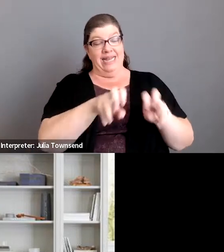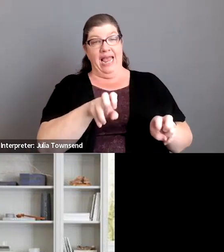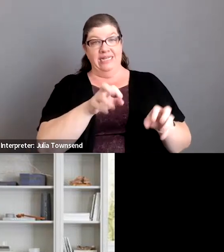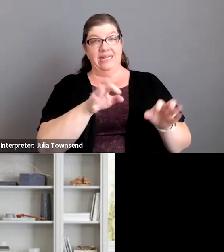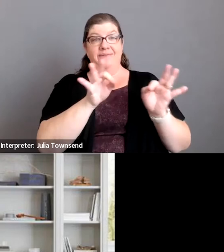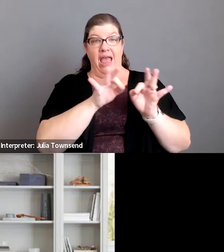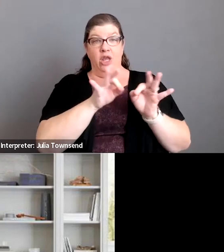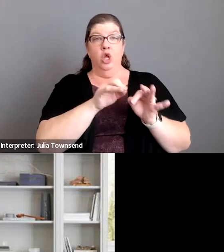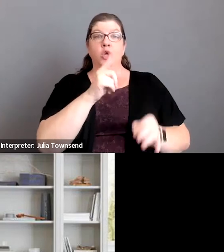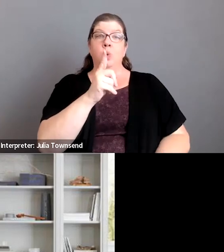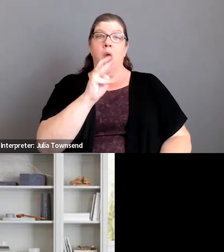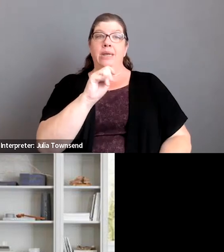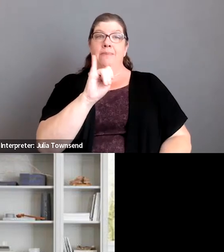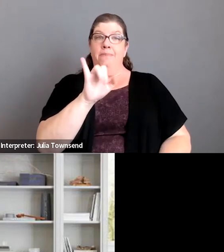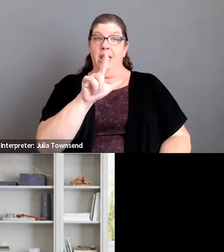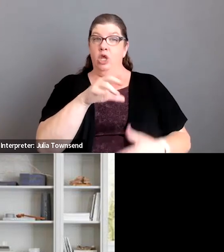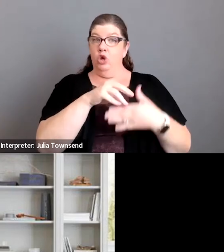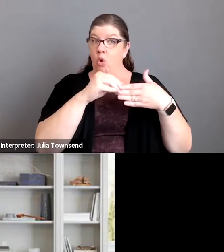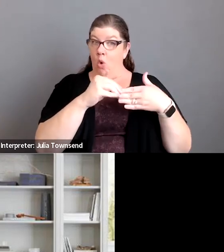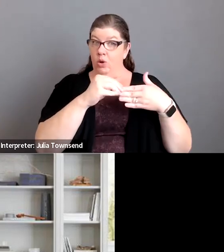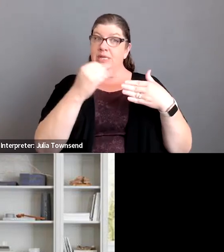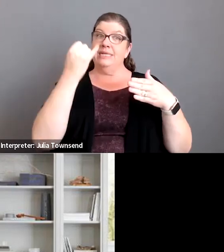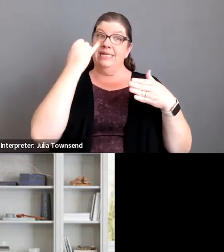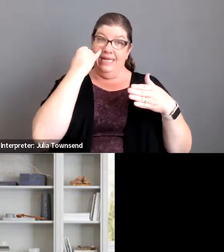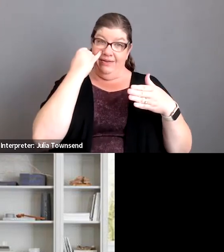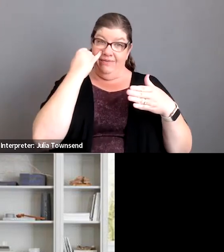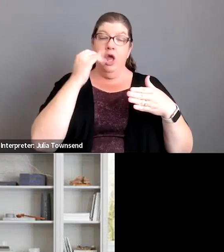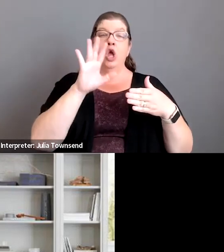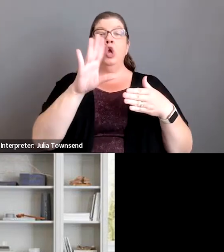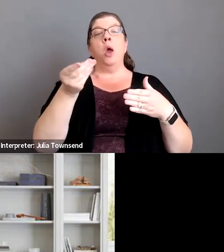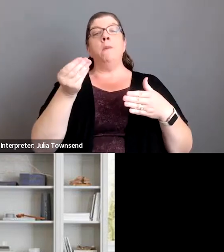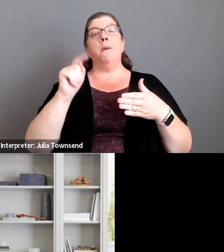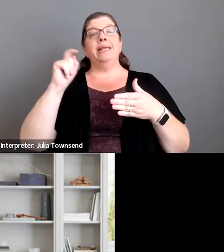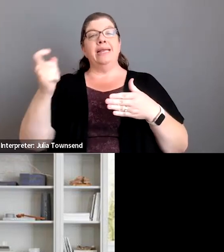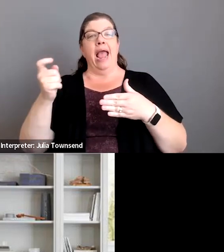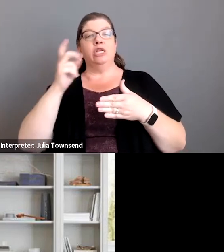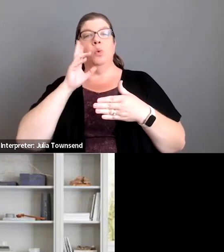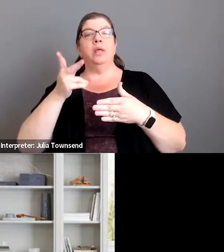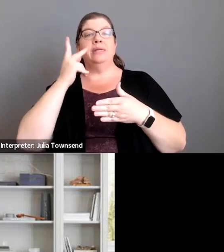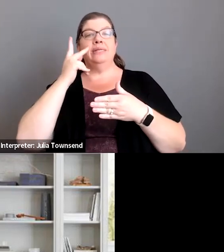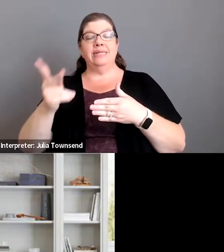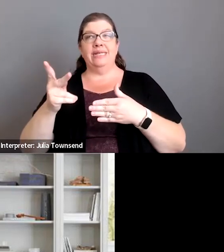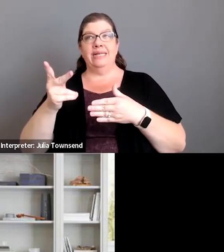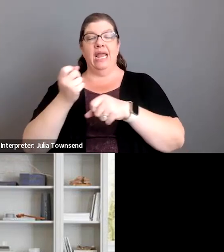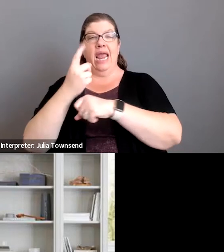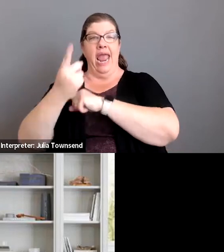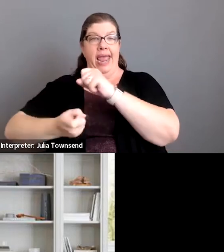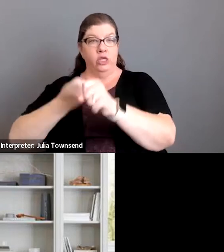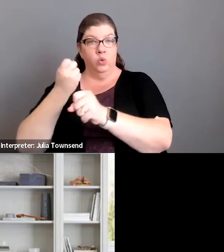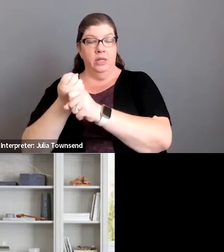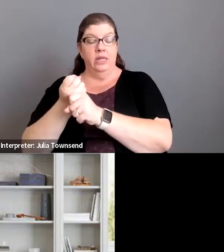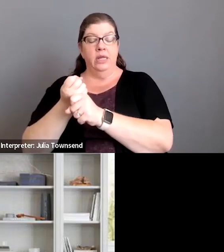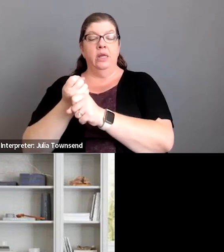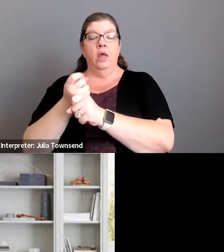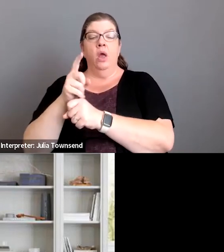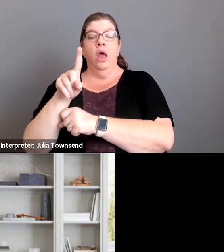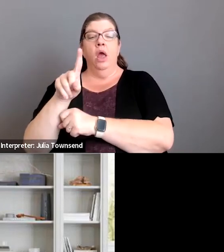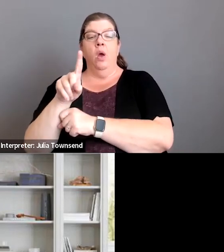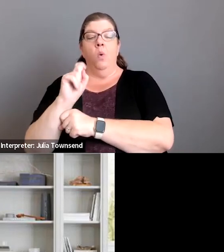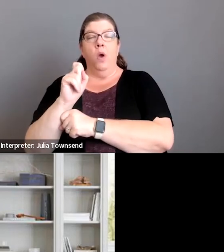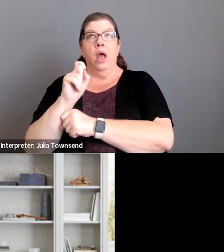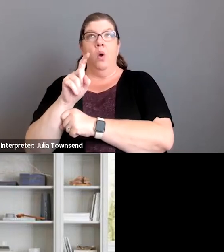home is a million dollars then on your property tax you would see annually 11